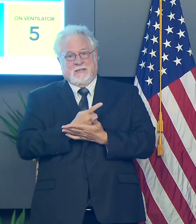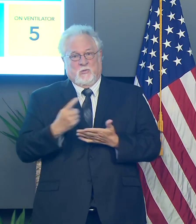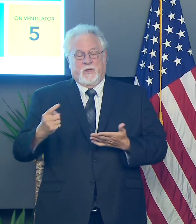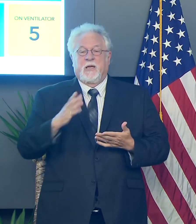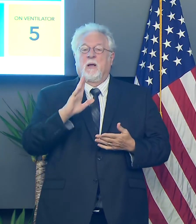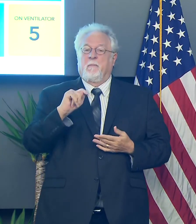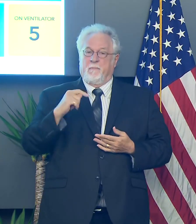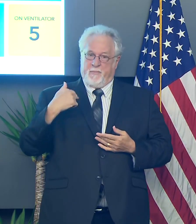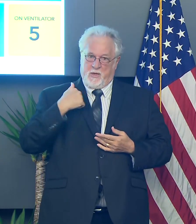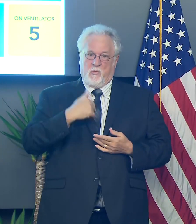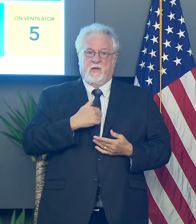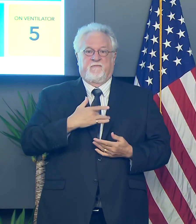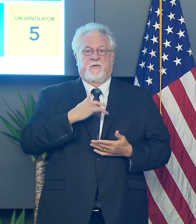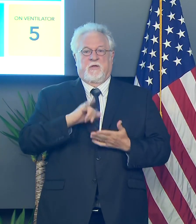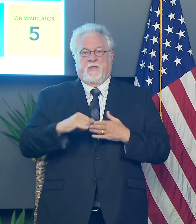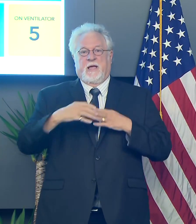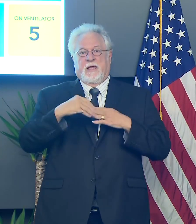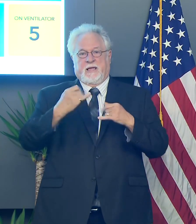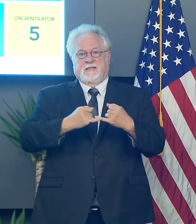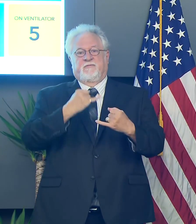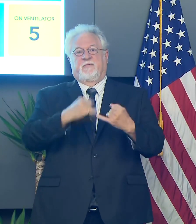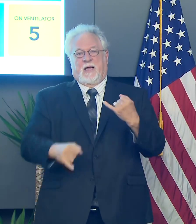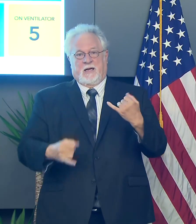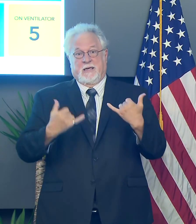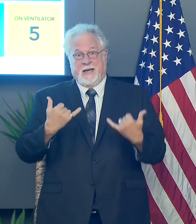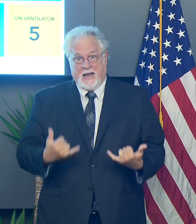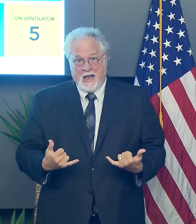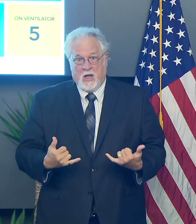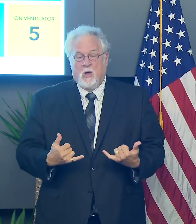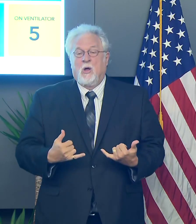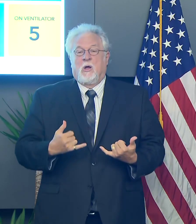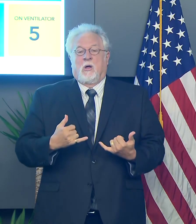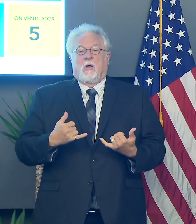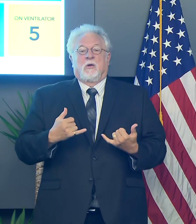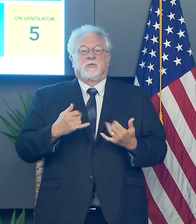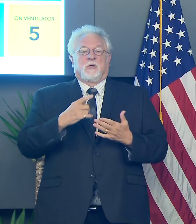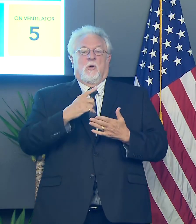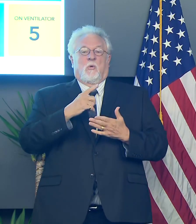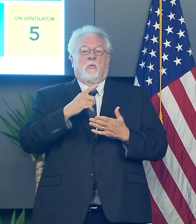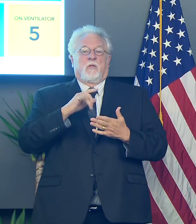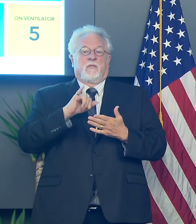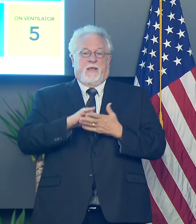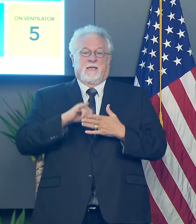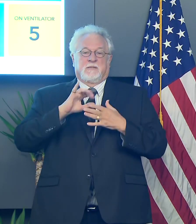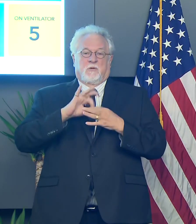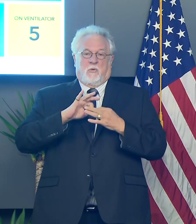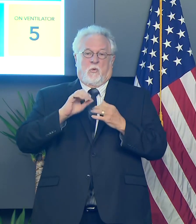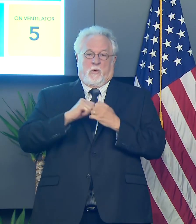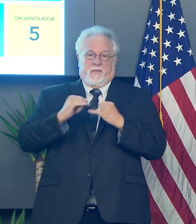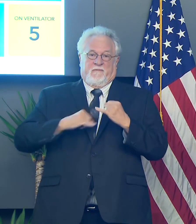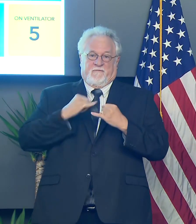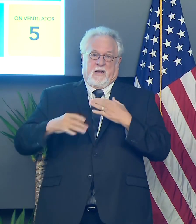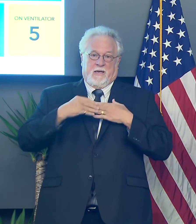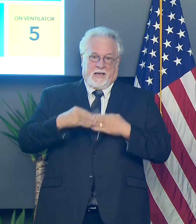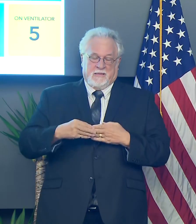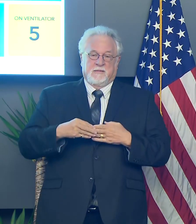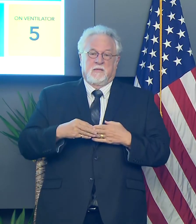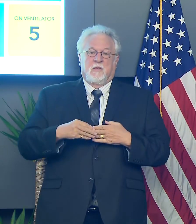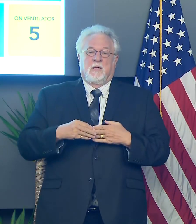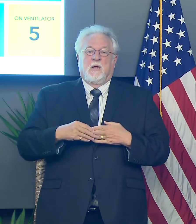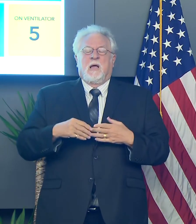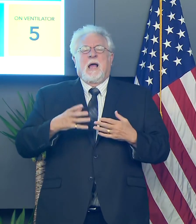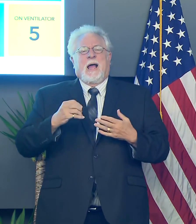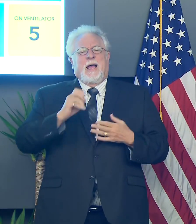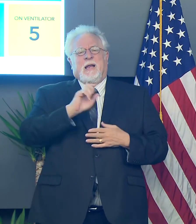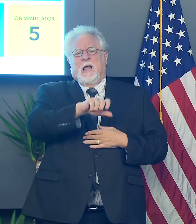Uh, but we do believe the guidance is final now. And that what I'm telling you is, is, is the situation, uh, that we're going to experience in Louisiana